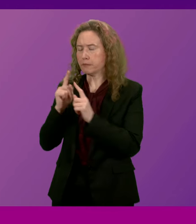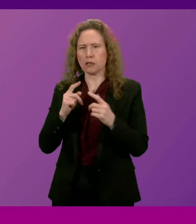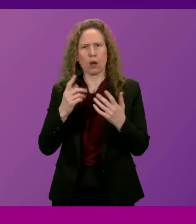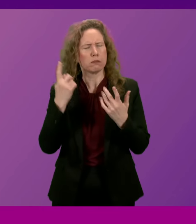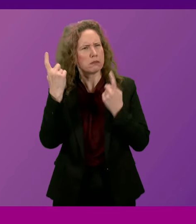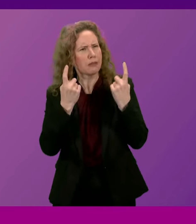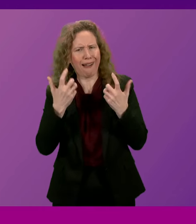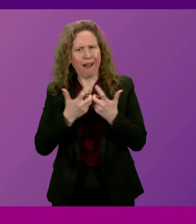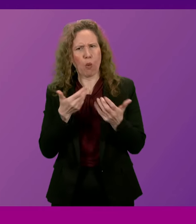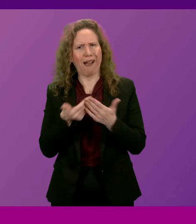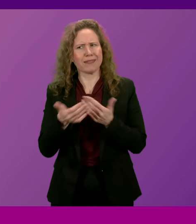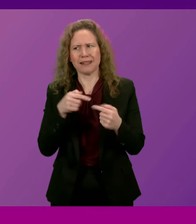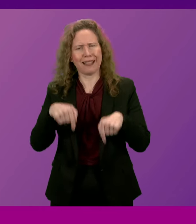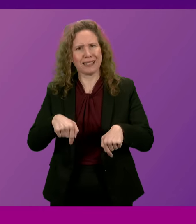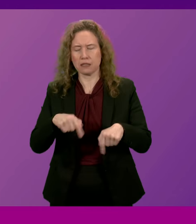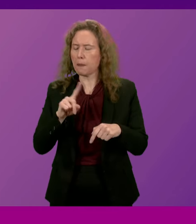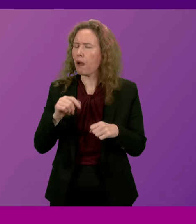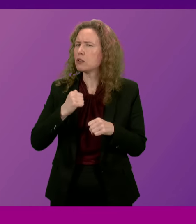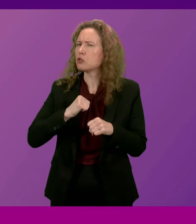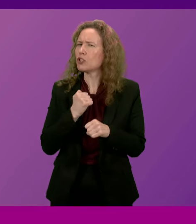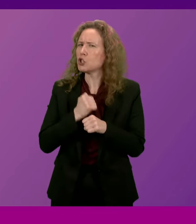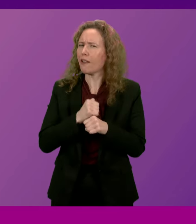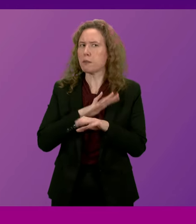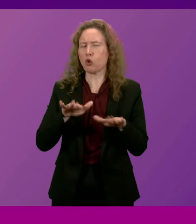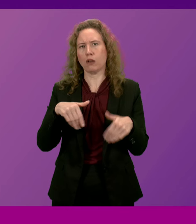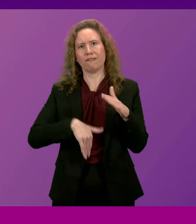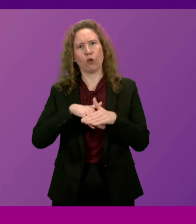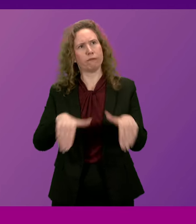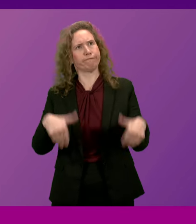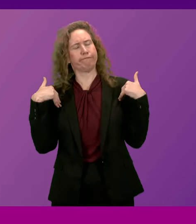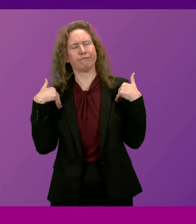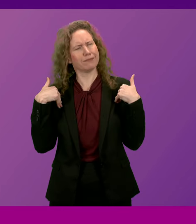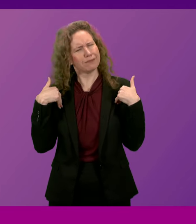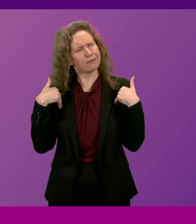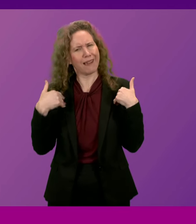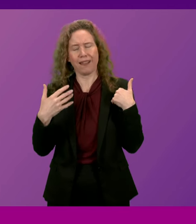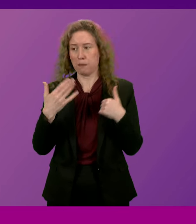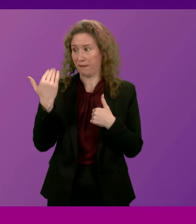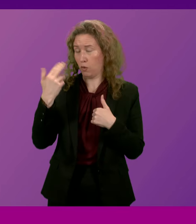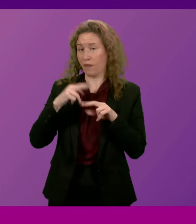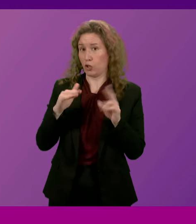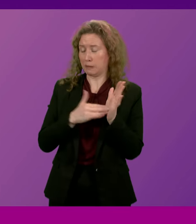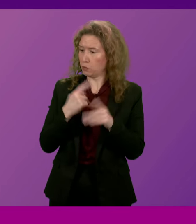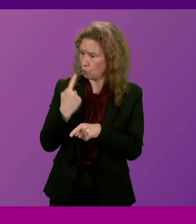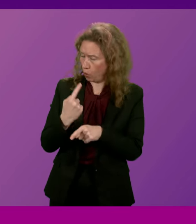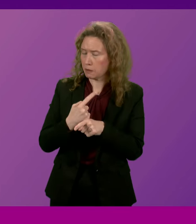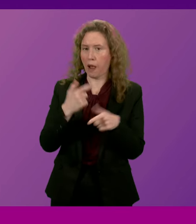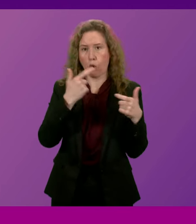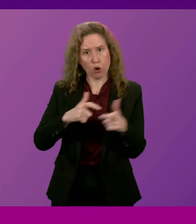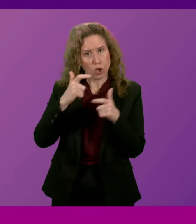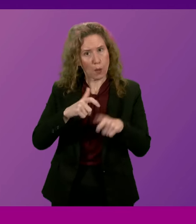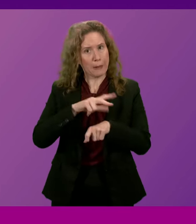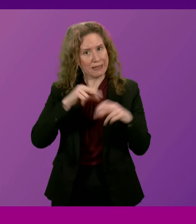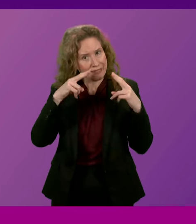case, but the Scottish Government are not powerless in this situation. Indeed, the First Minister has previously spoken about ongoing police investigations